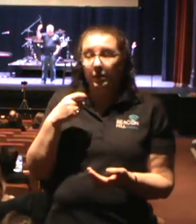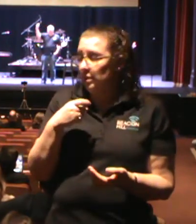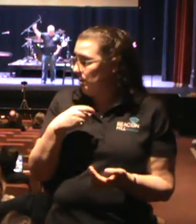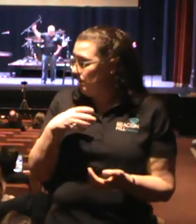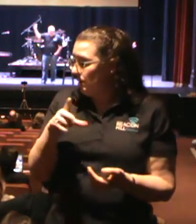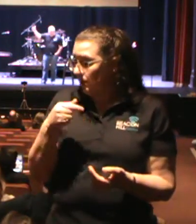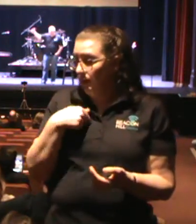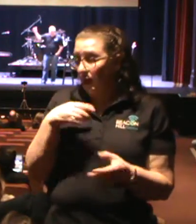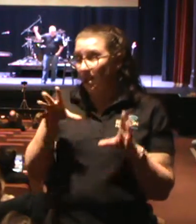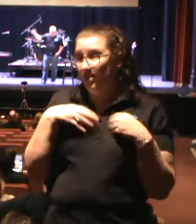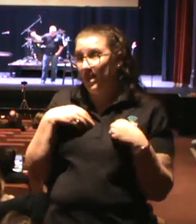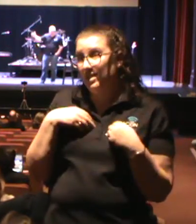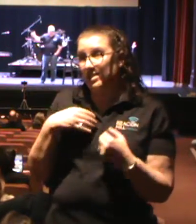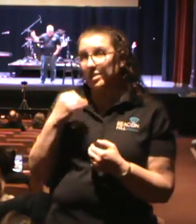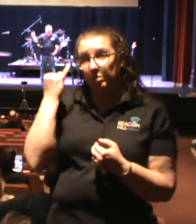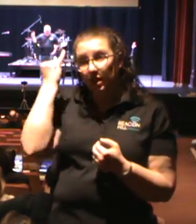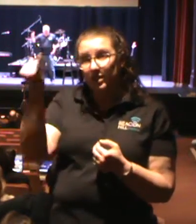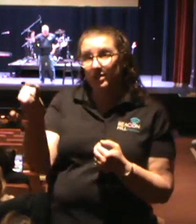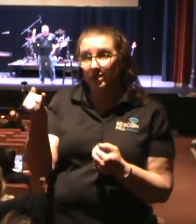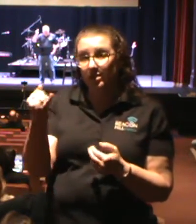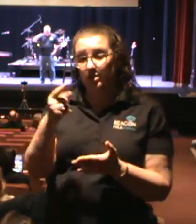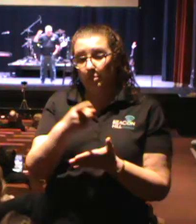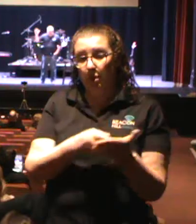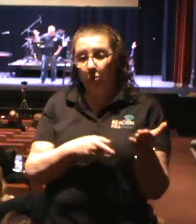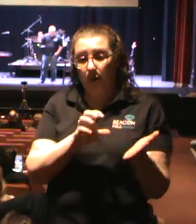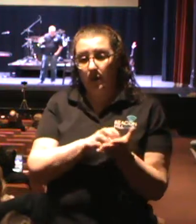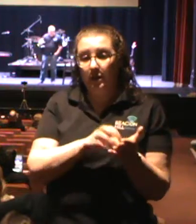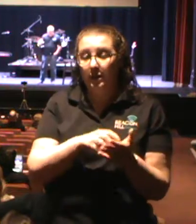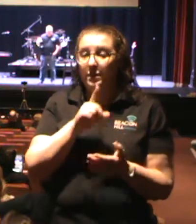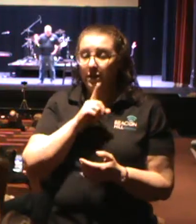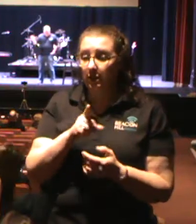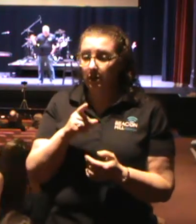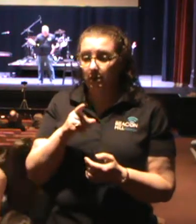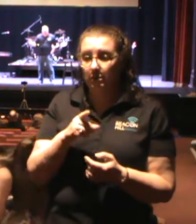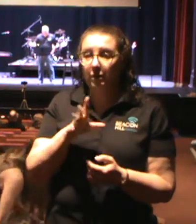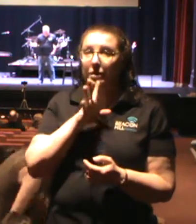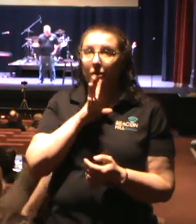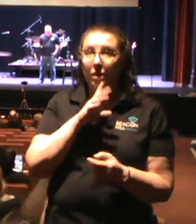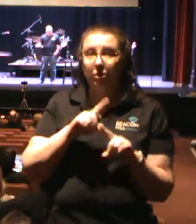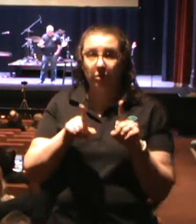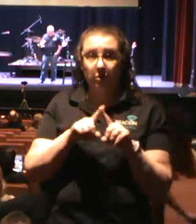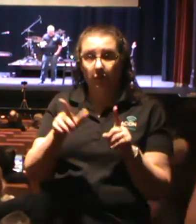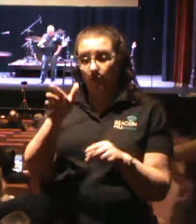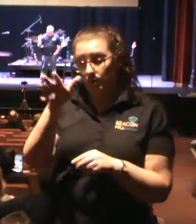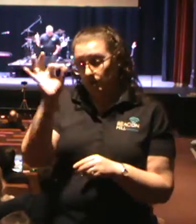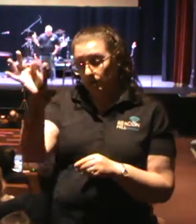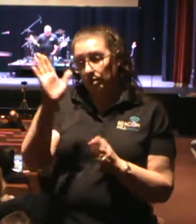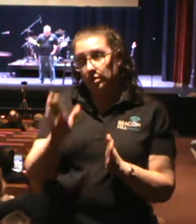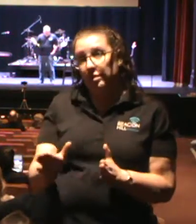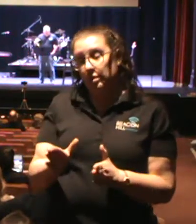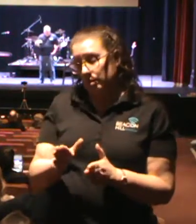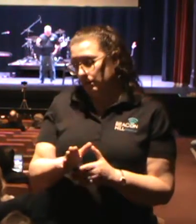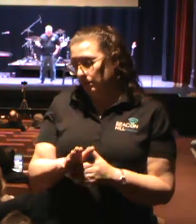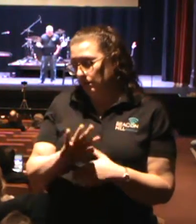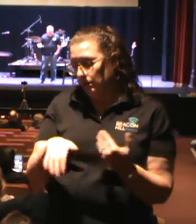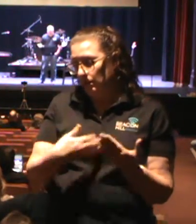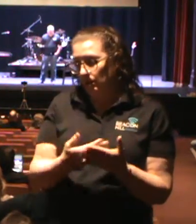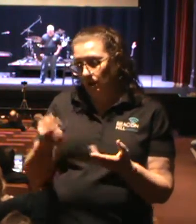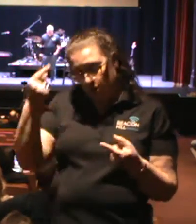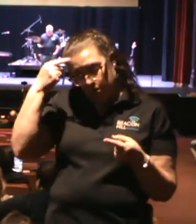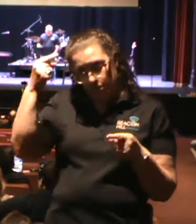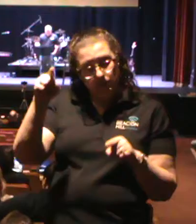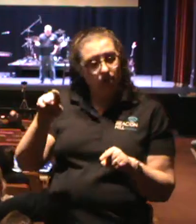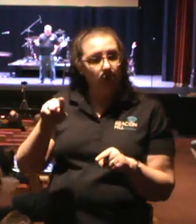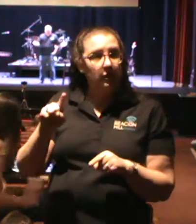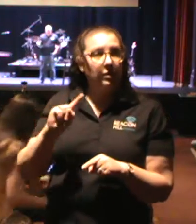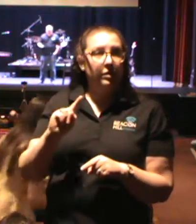ideas about what this passage is. So, I have called several pastors and got their input on it. To that, all have agreed with where I've landed